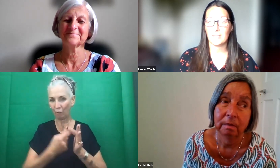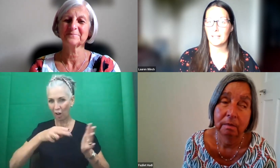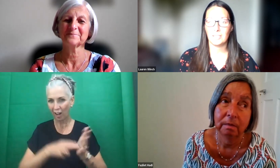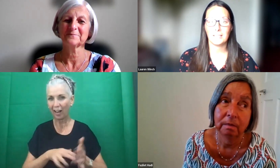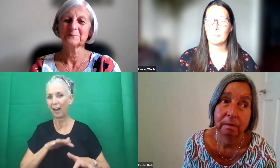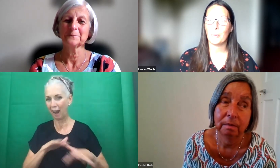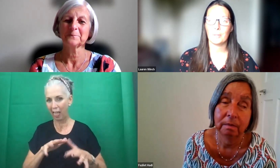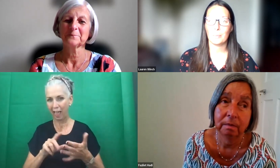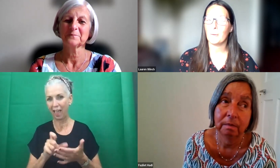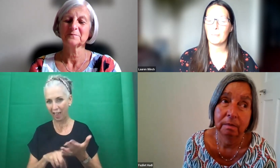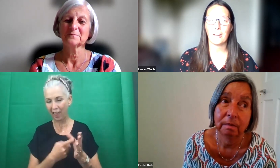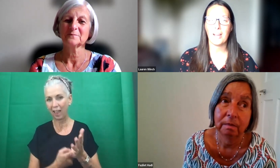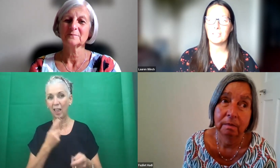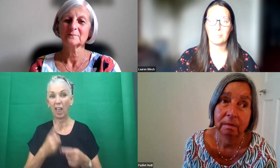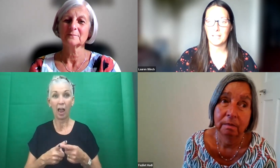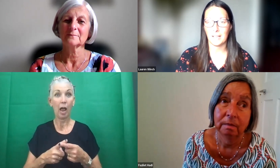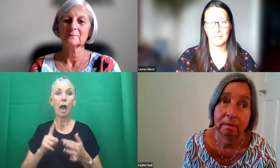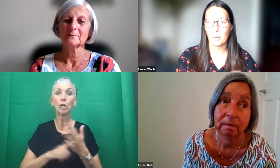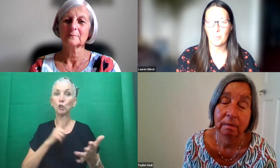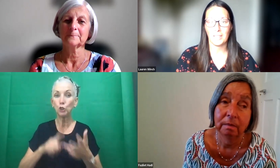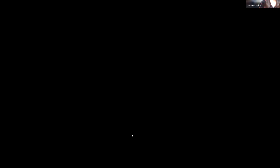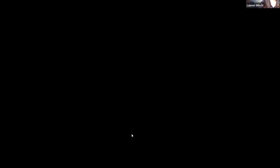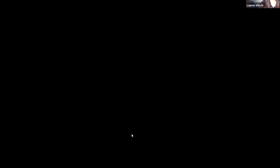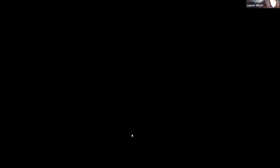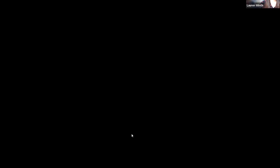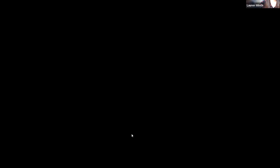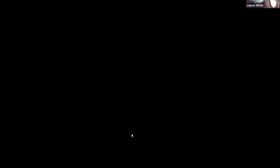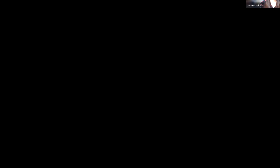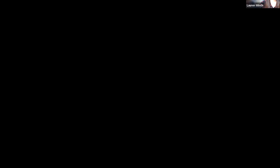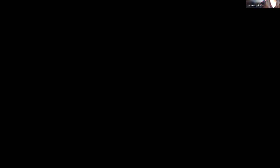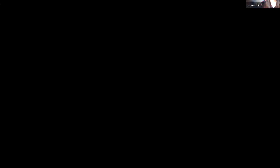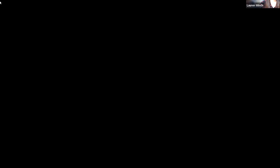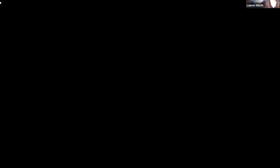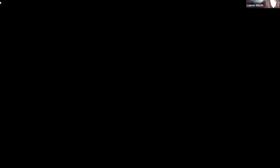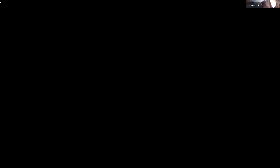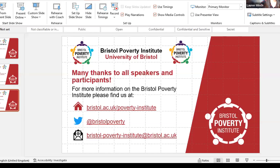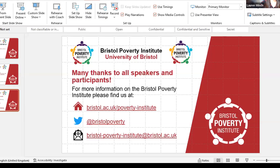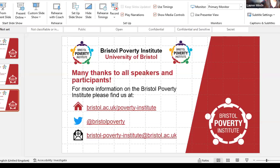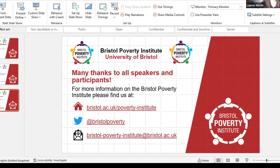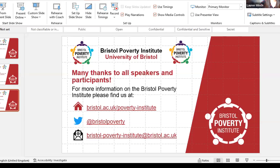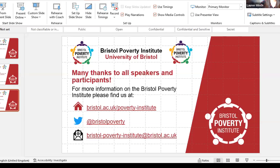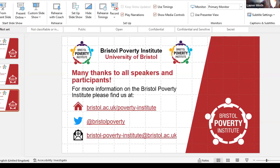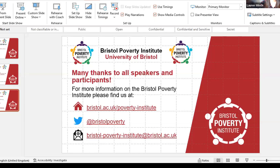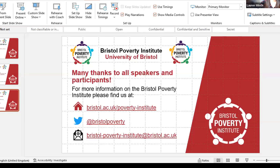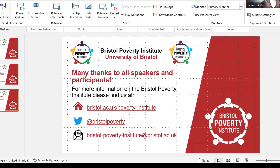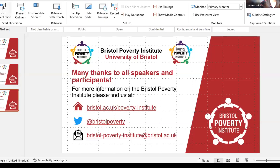logistics support in the background and being that swan with the crazy feet, keeping everything going and looking smooth on the surface.